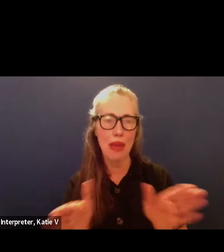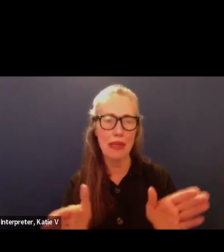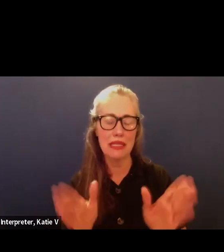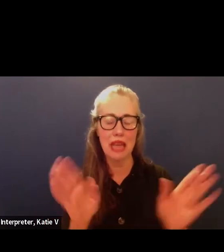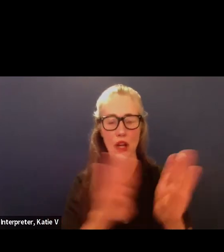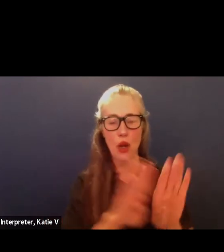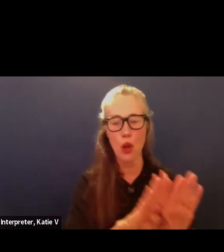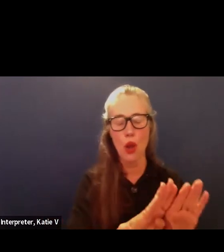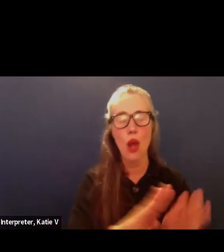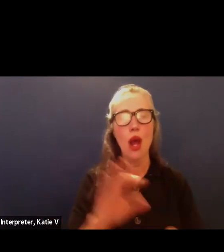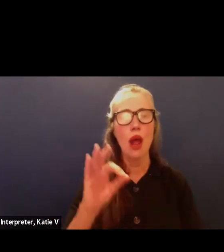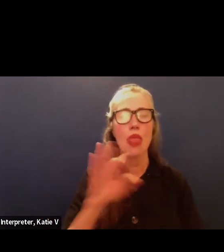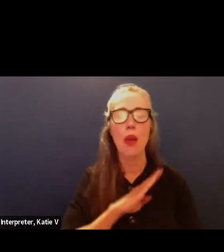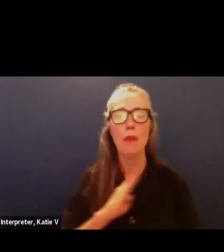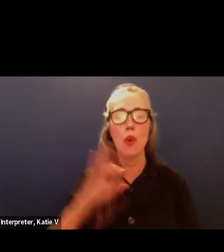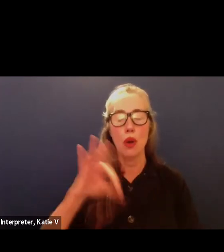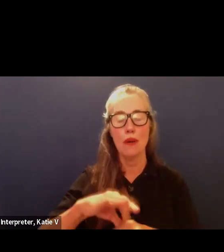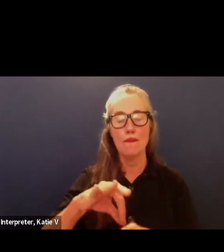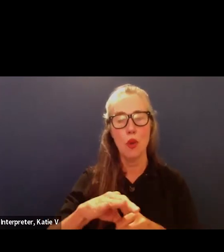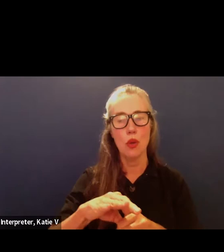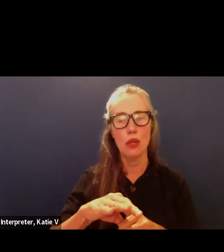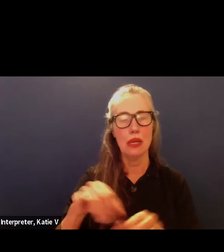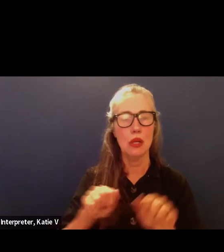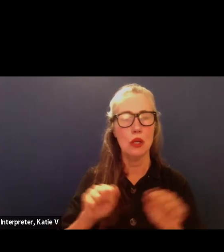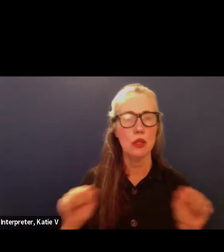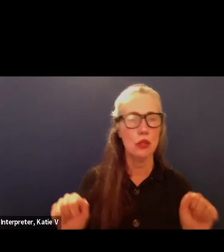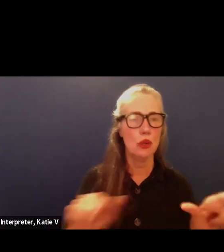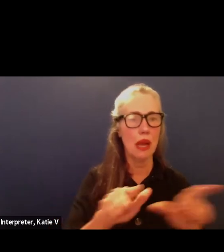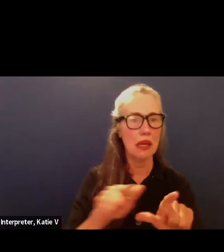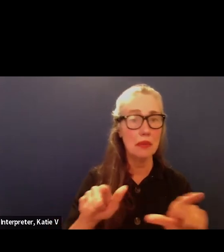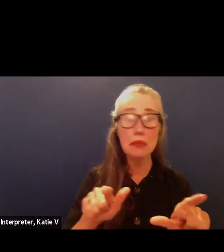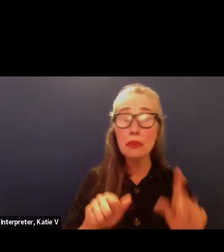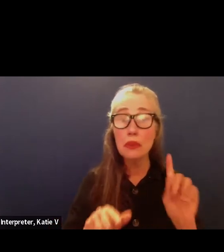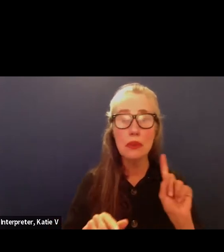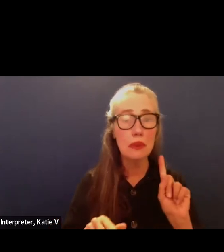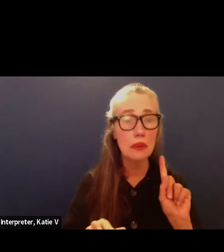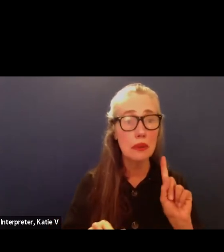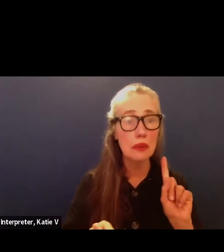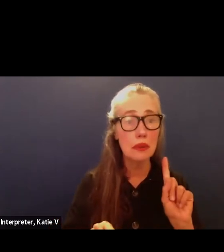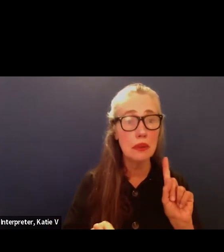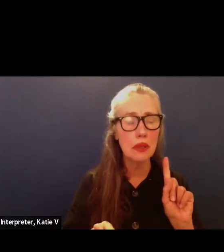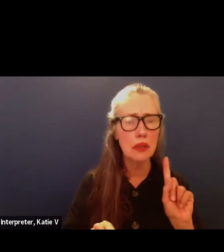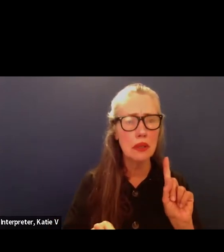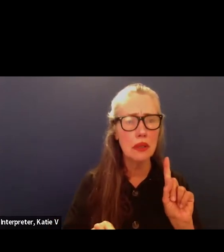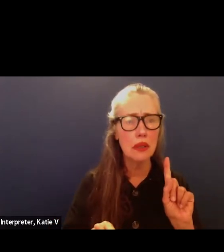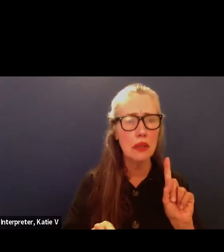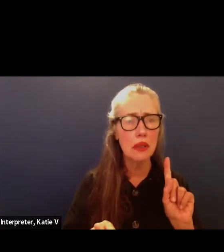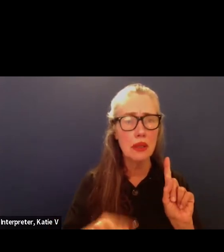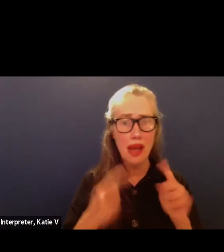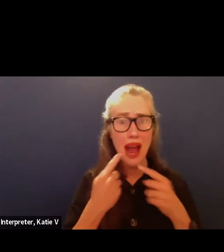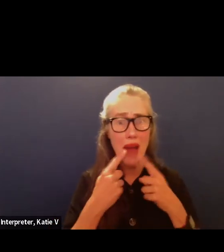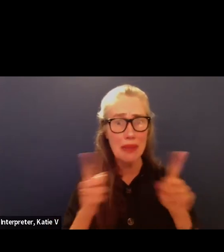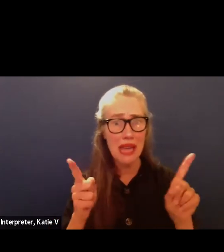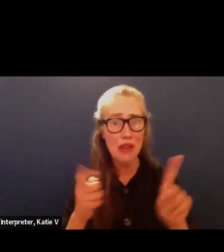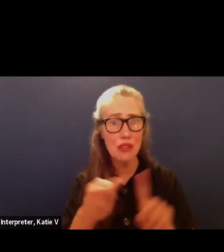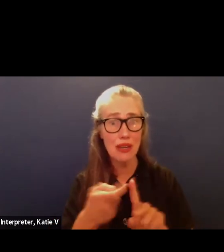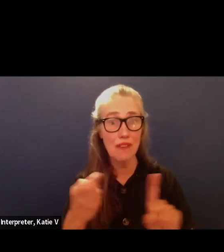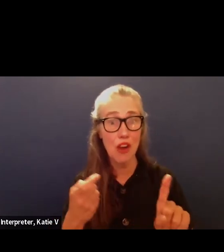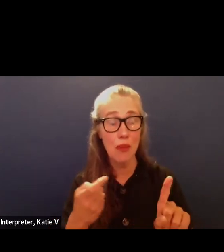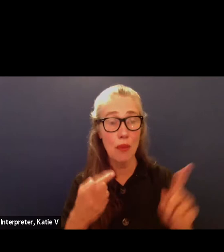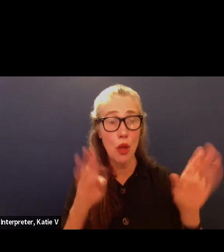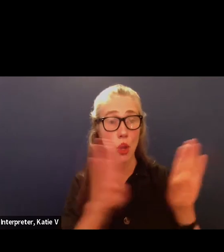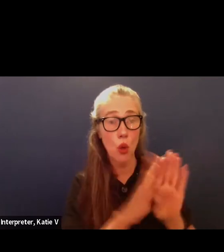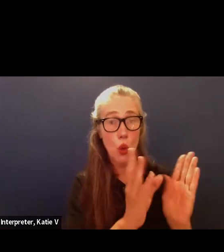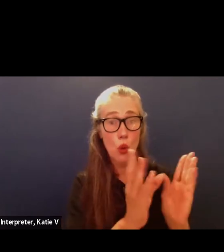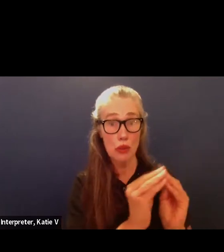unanimously 3-0 with two we haven't come i'm announcing from the closed session according